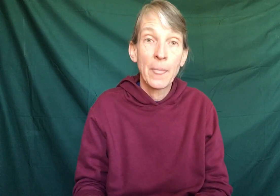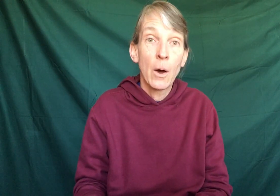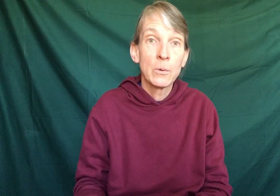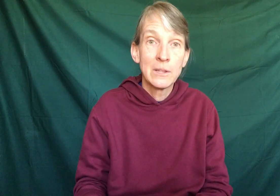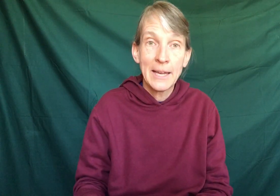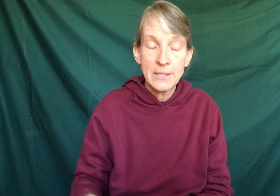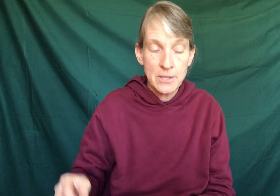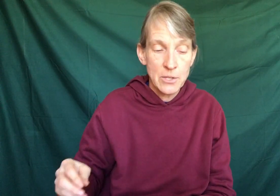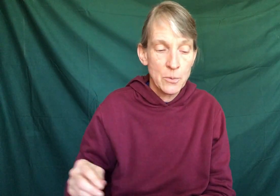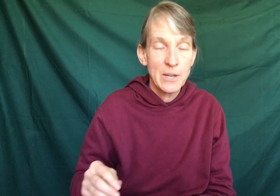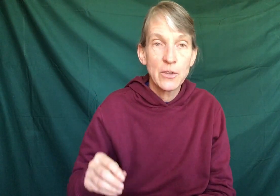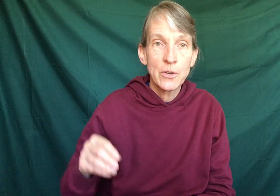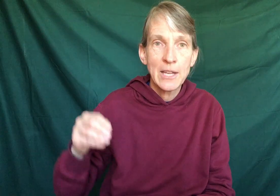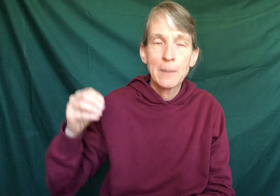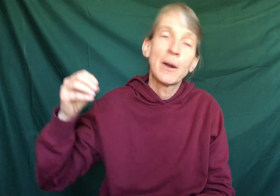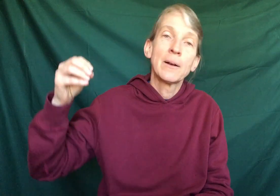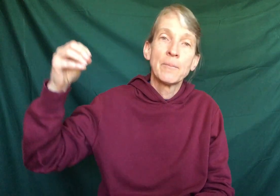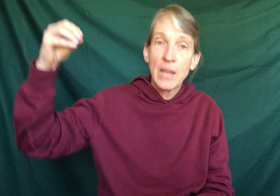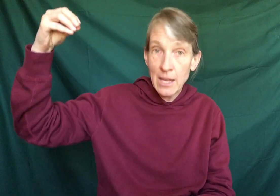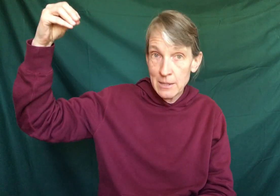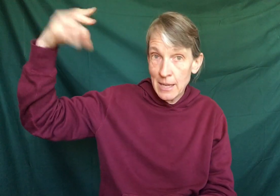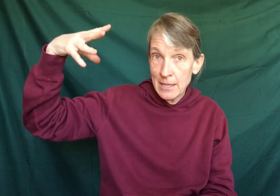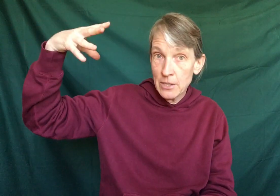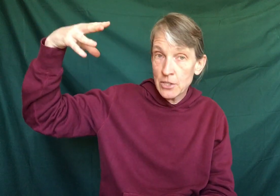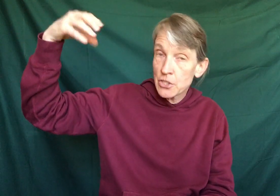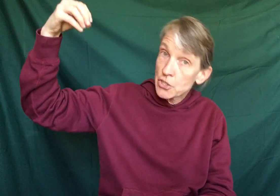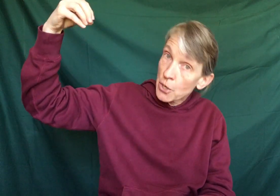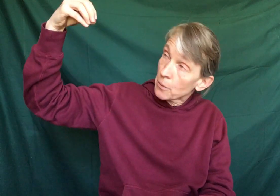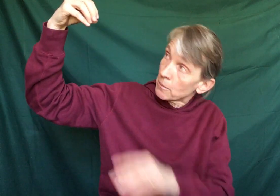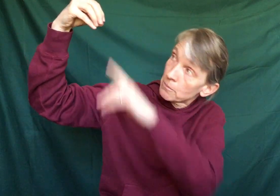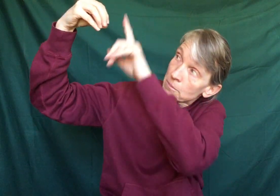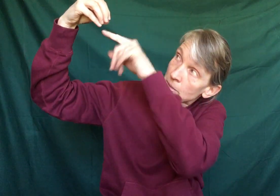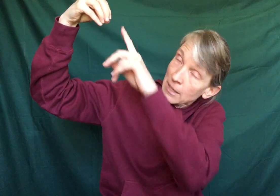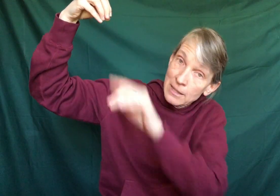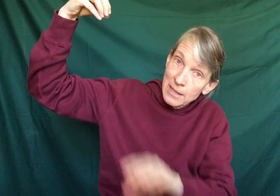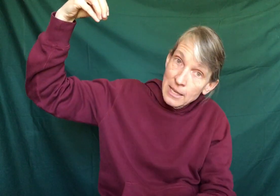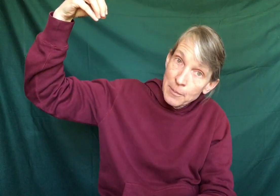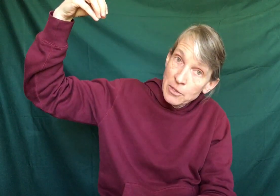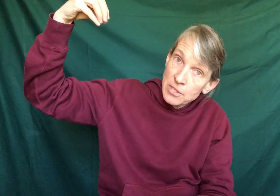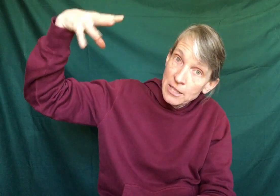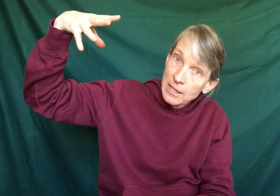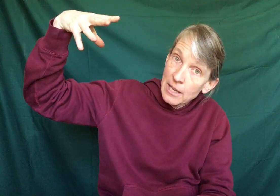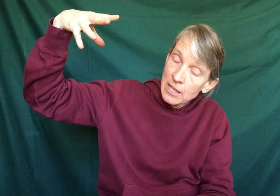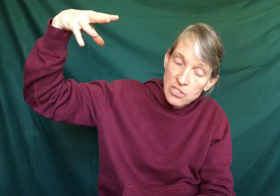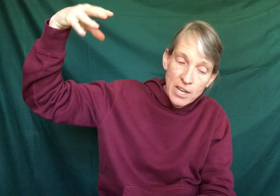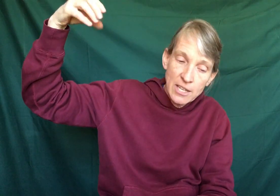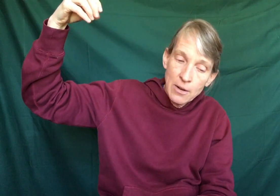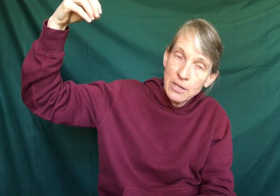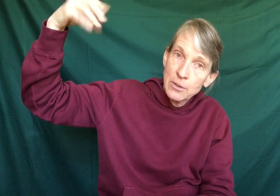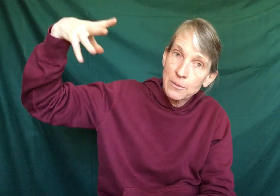Oh, light is a new one in the goodnight part. Light, you can just show like the light up in your ceiling, and it's shining down on you.